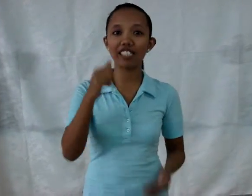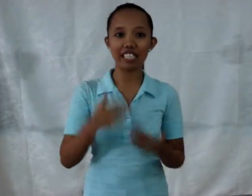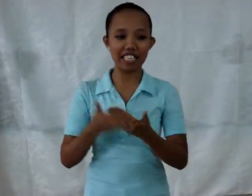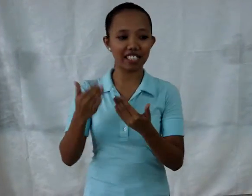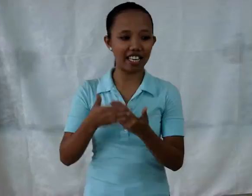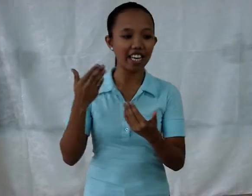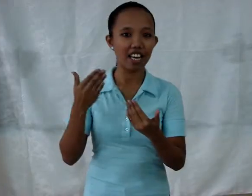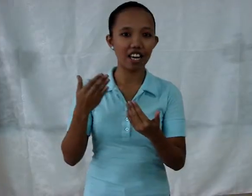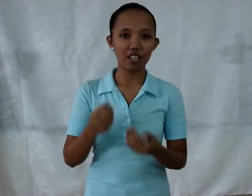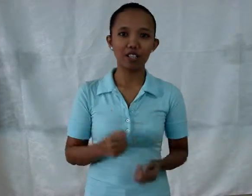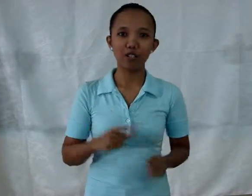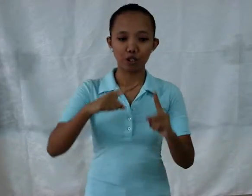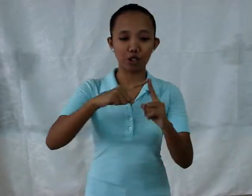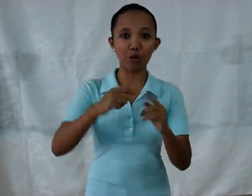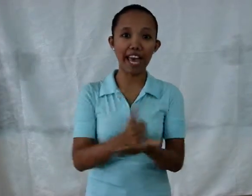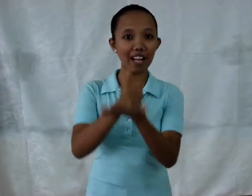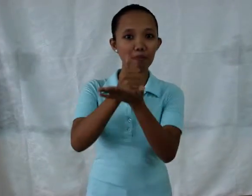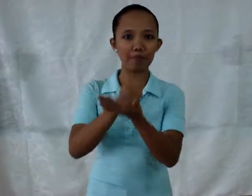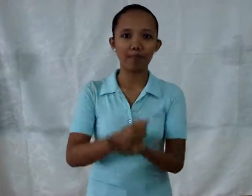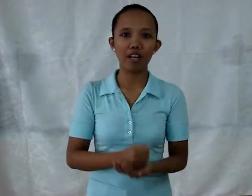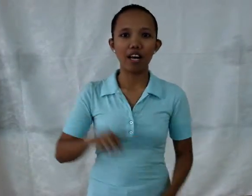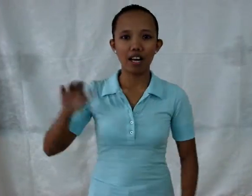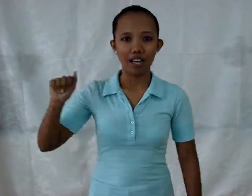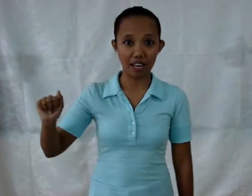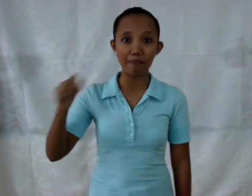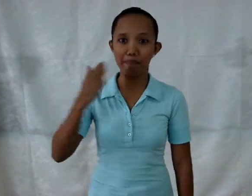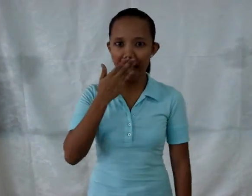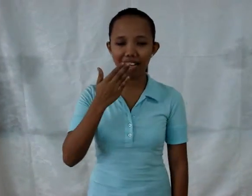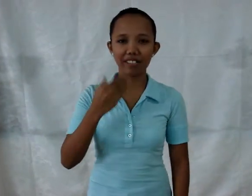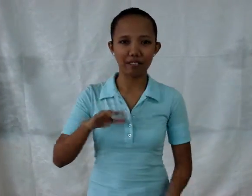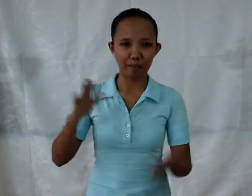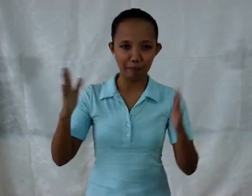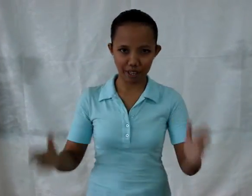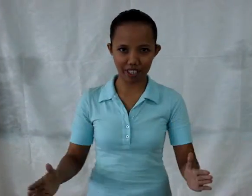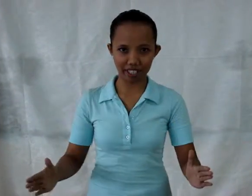easy to help a bad person.